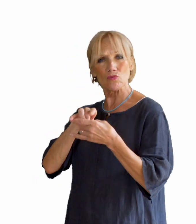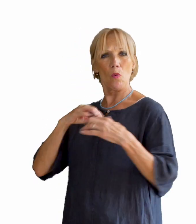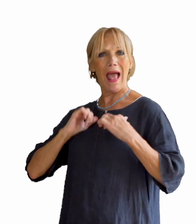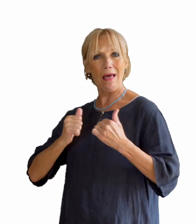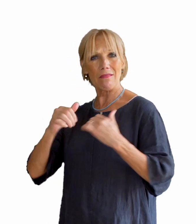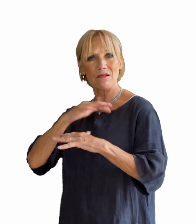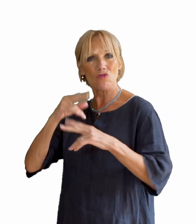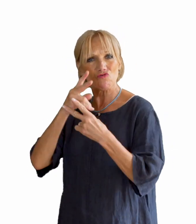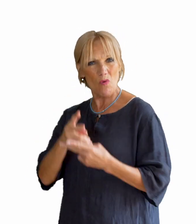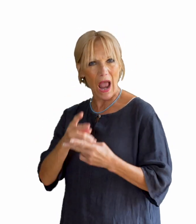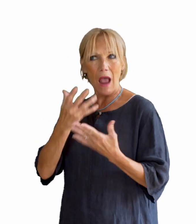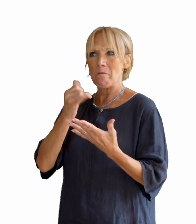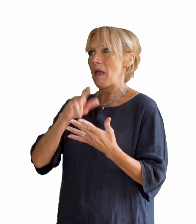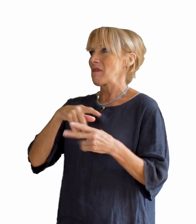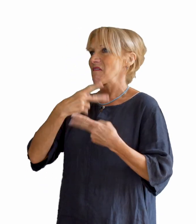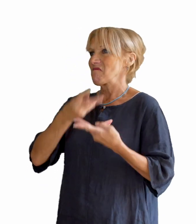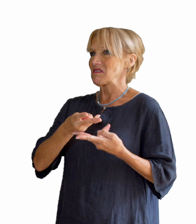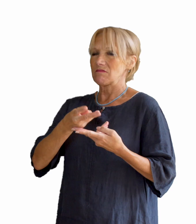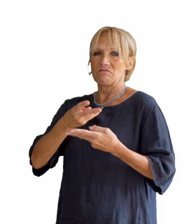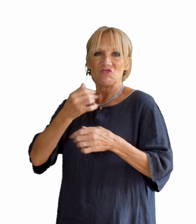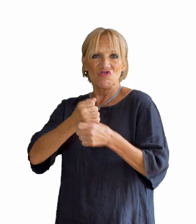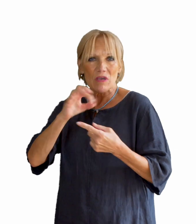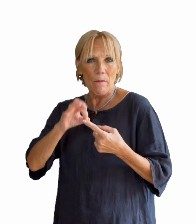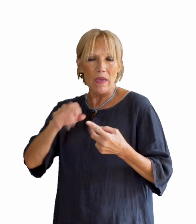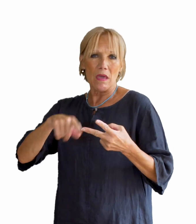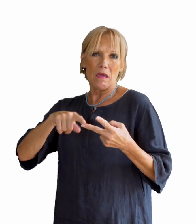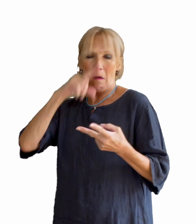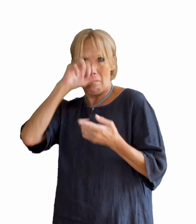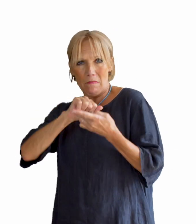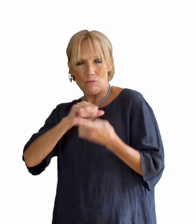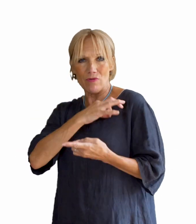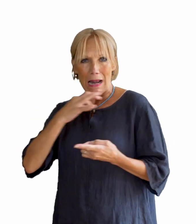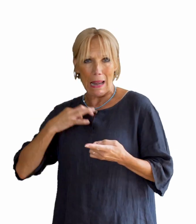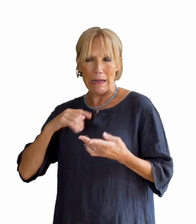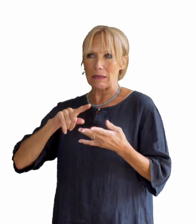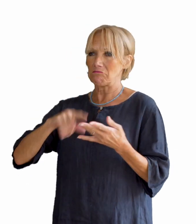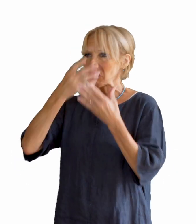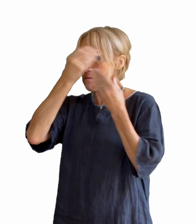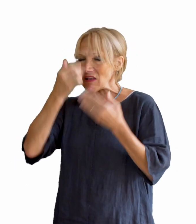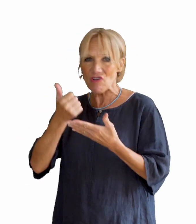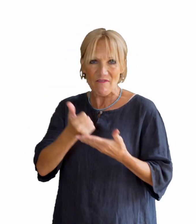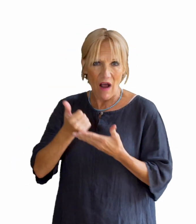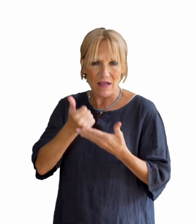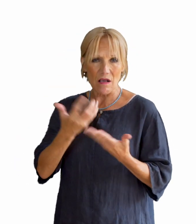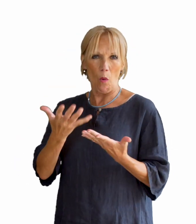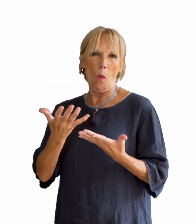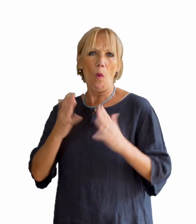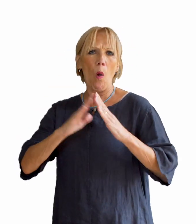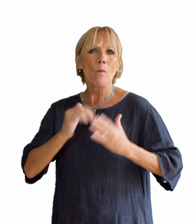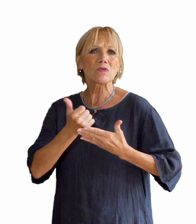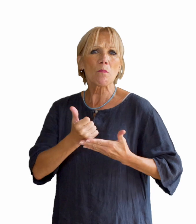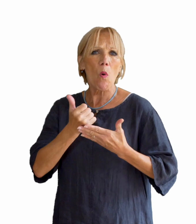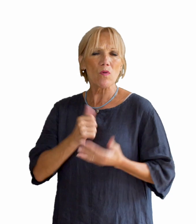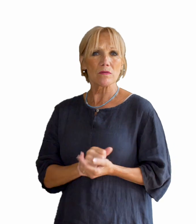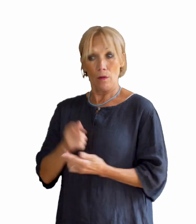services, whether seeing their GP, visiting a memory clinic, speaking to a dementia advisor or getting support at home. Such